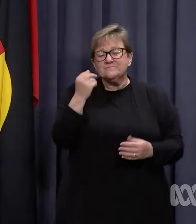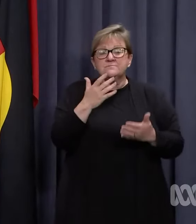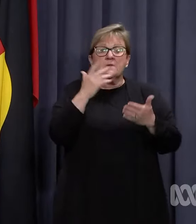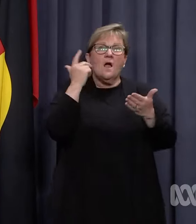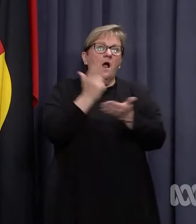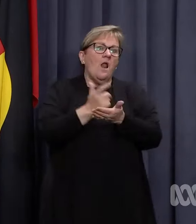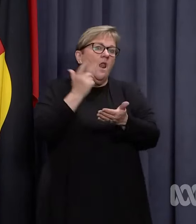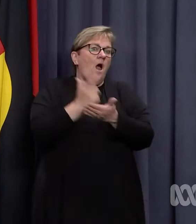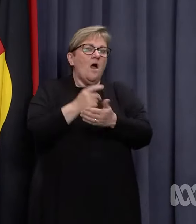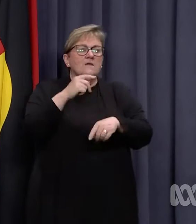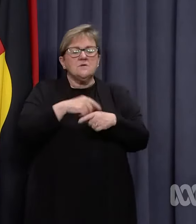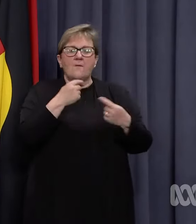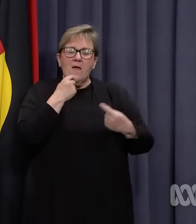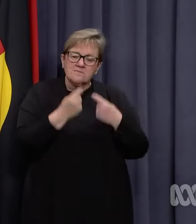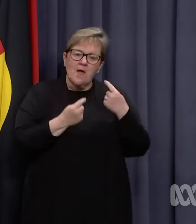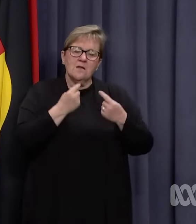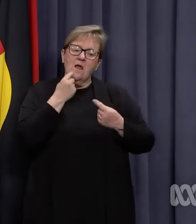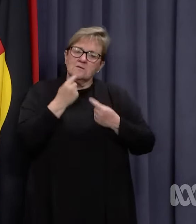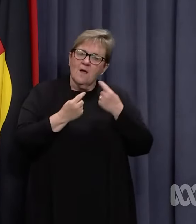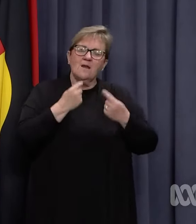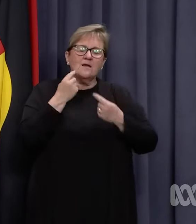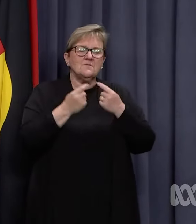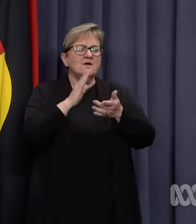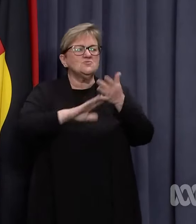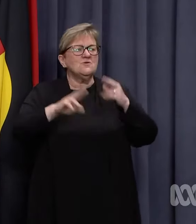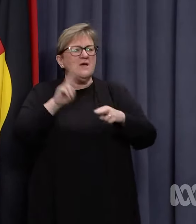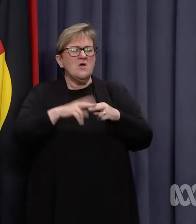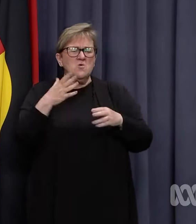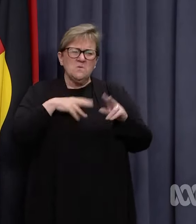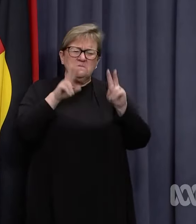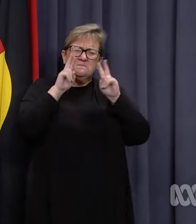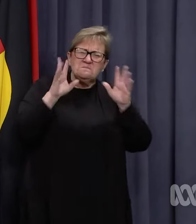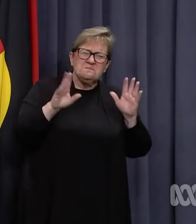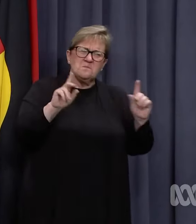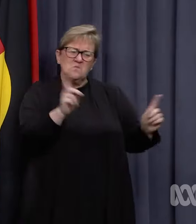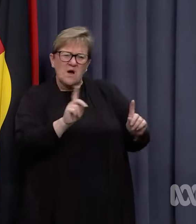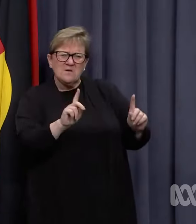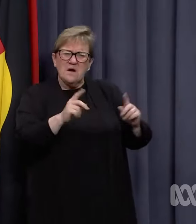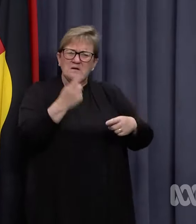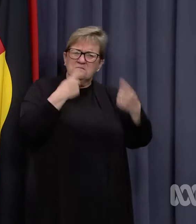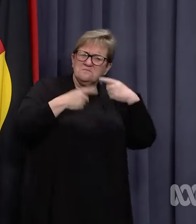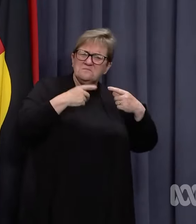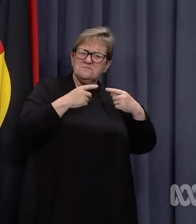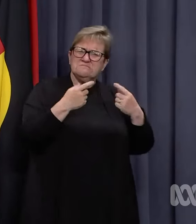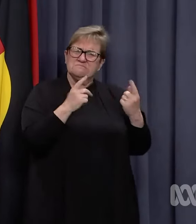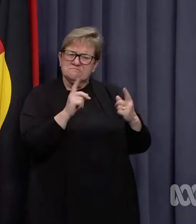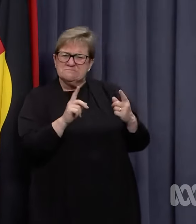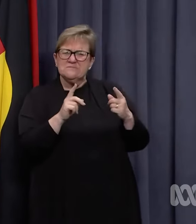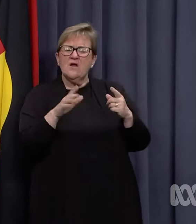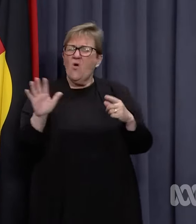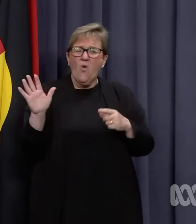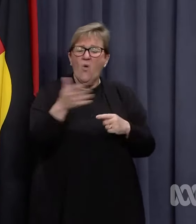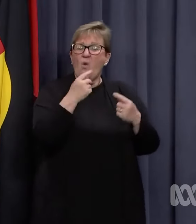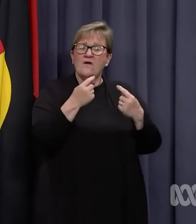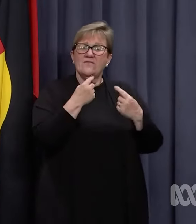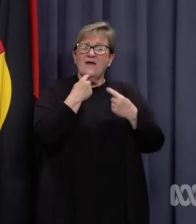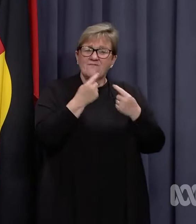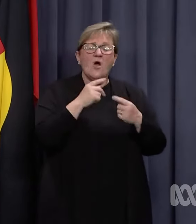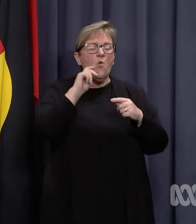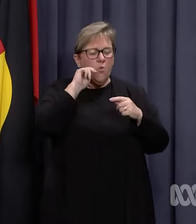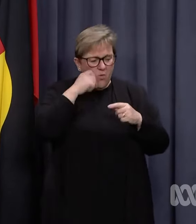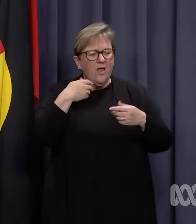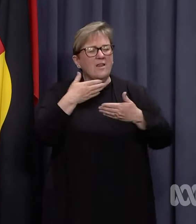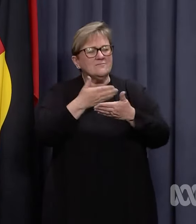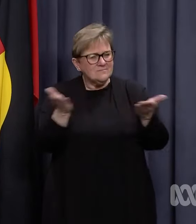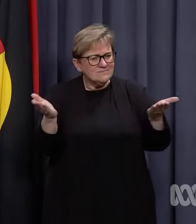awful lot of time explaining this to parents who want clarification or are seeking further advice and all of that advice will